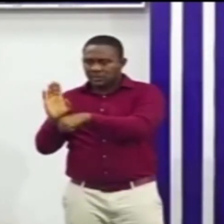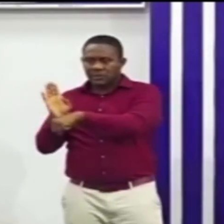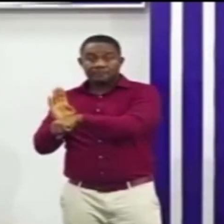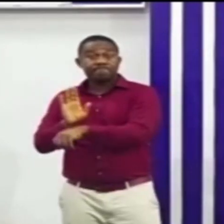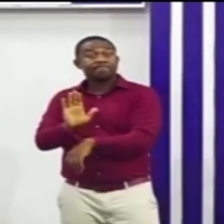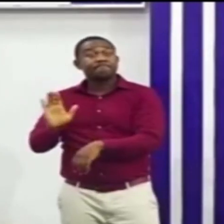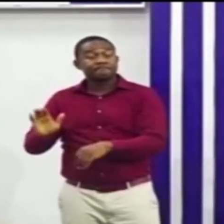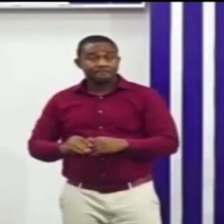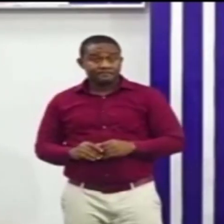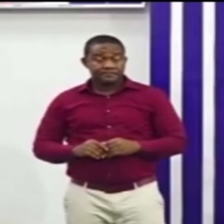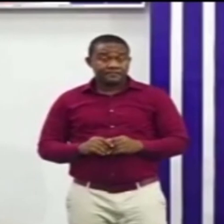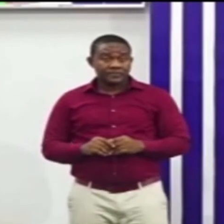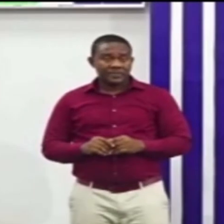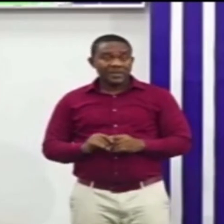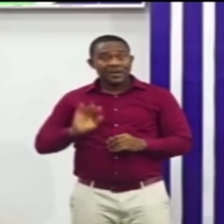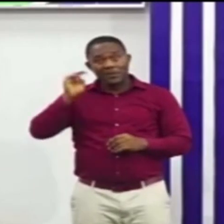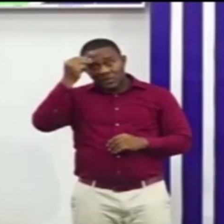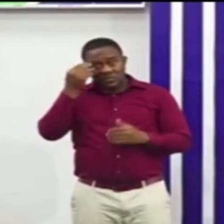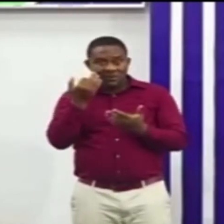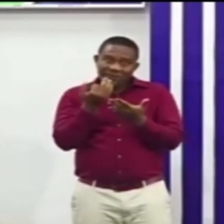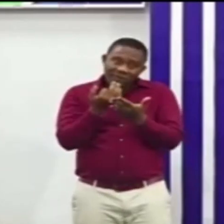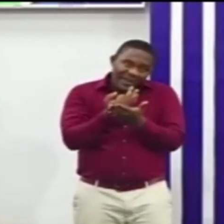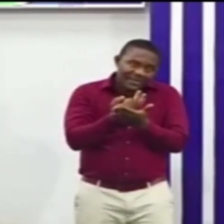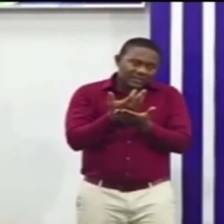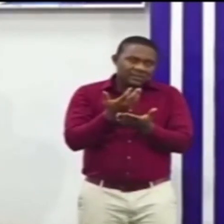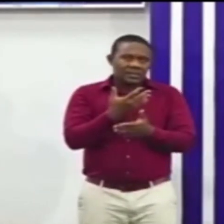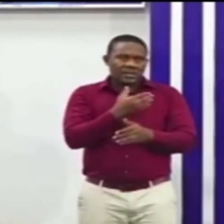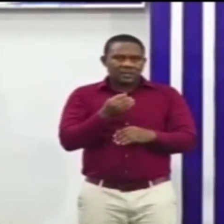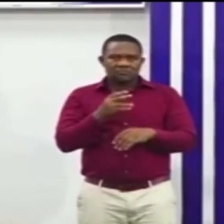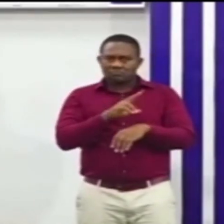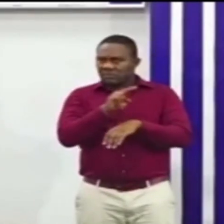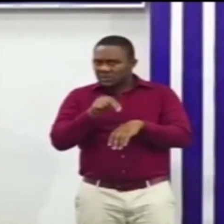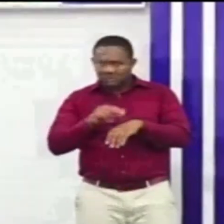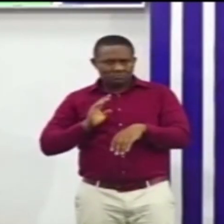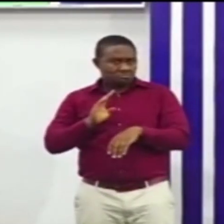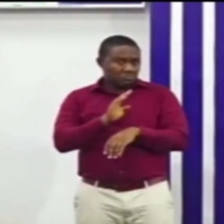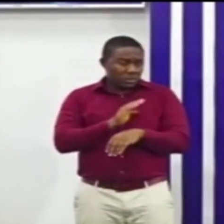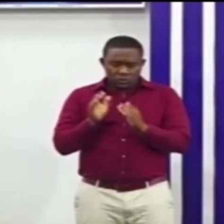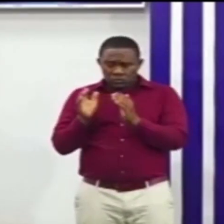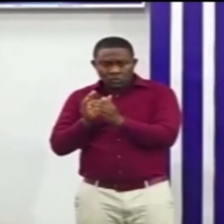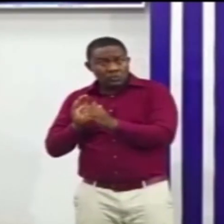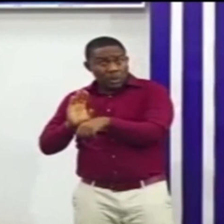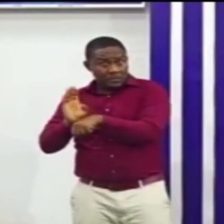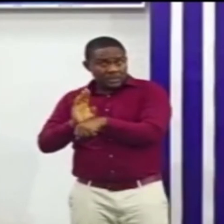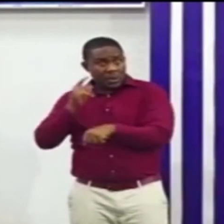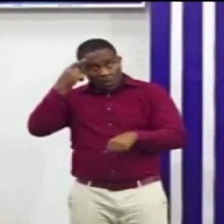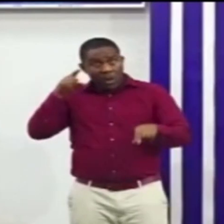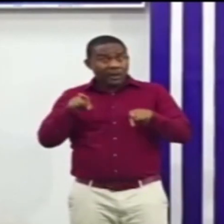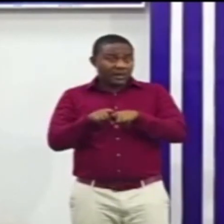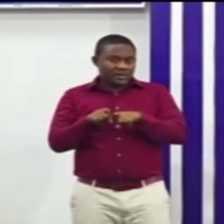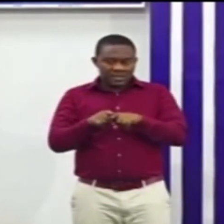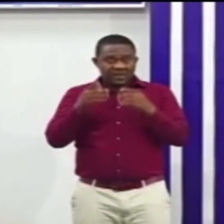supported by the ministry of finance and his team as well as the board of national board for small scale industries ensuring that the end of the